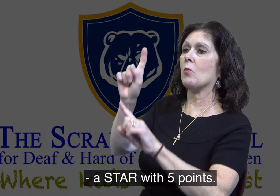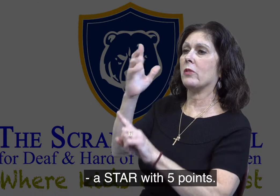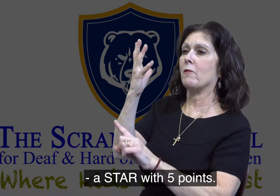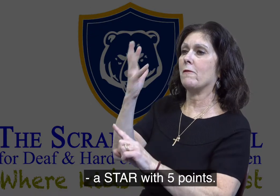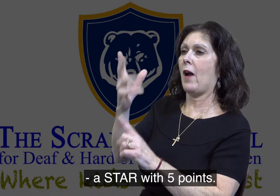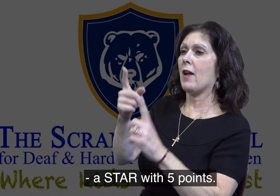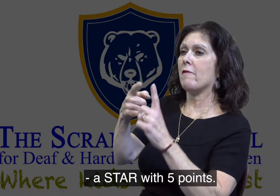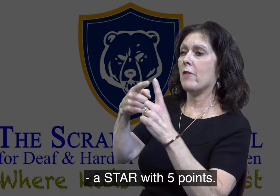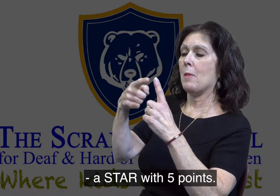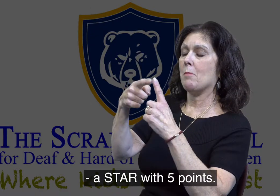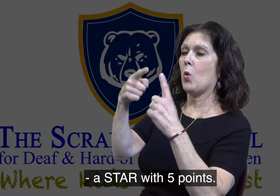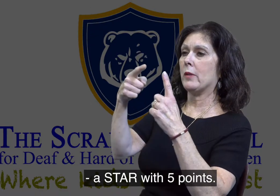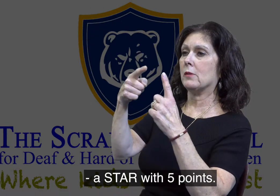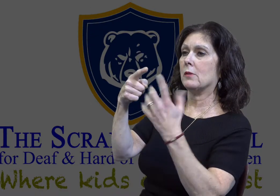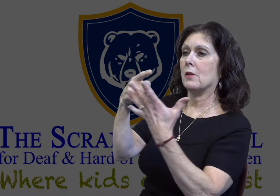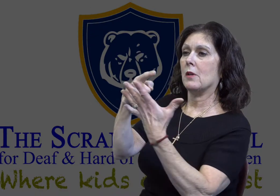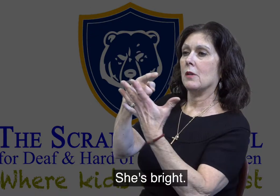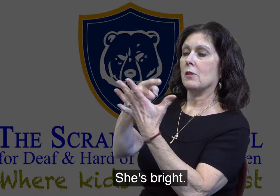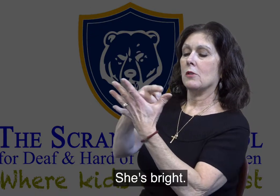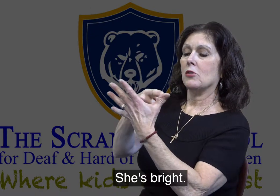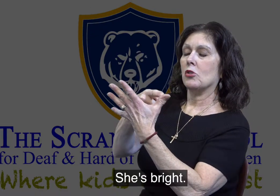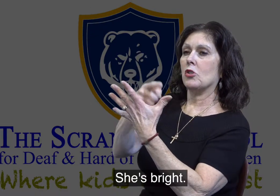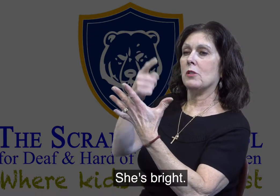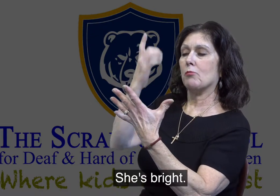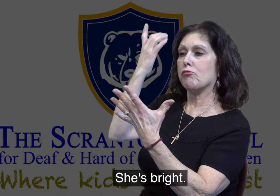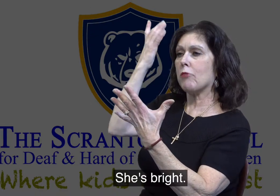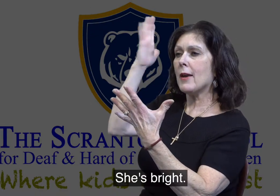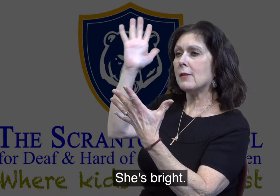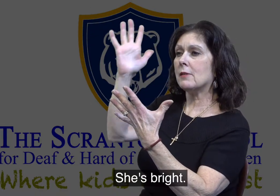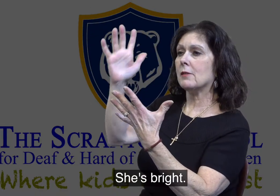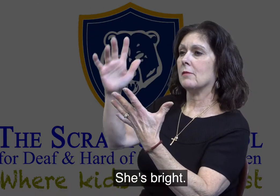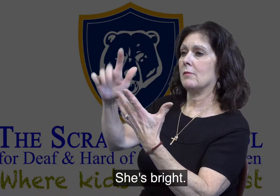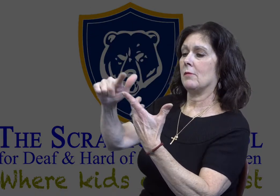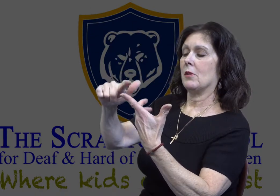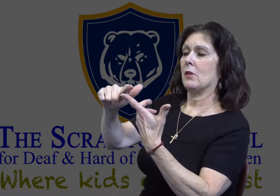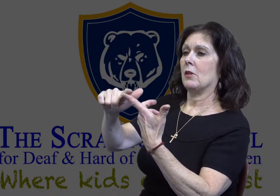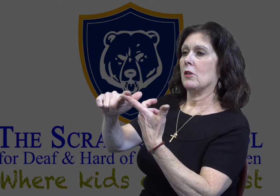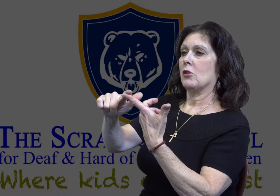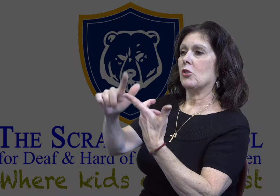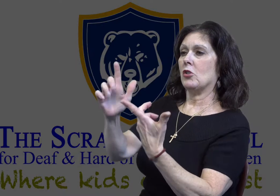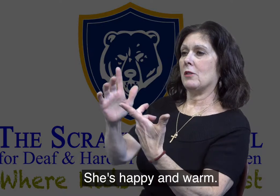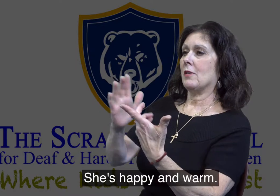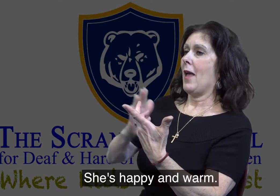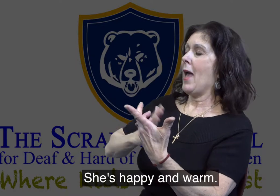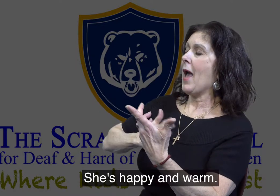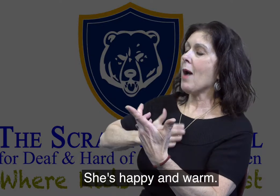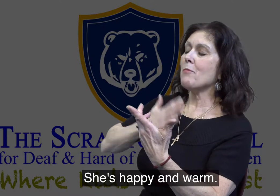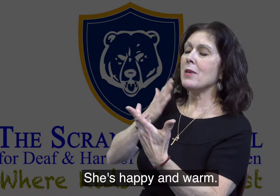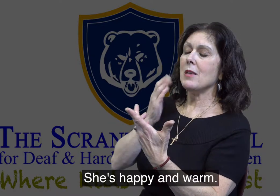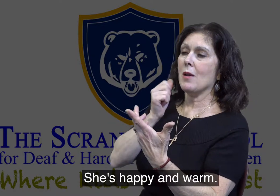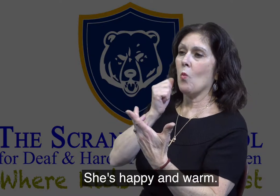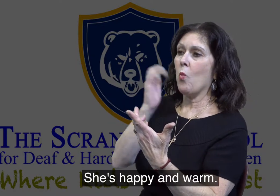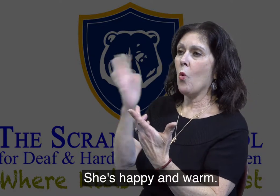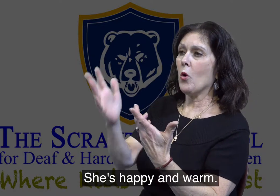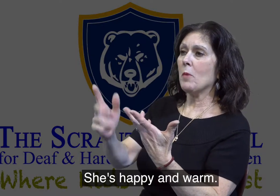with the five points. She's bright, she's happy and warm,